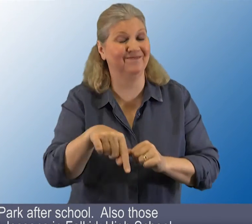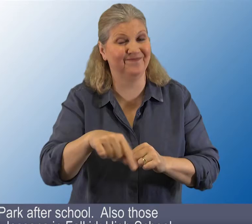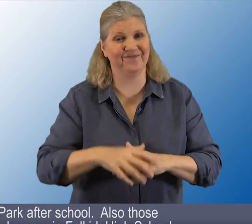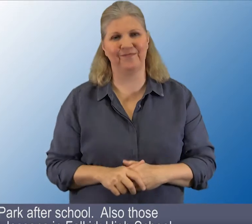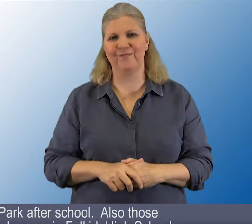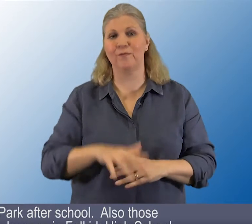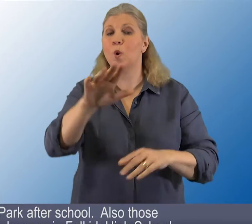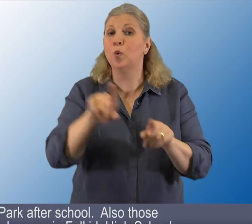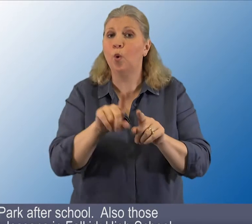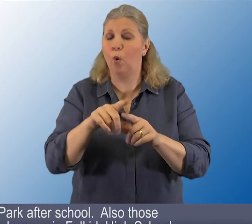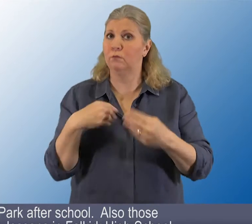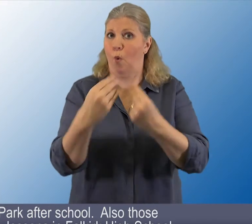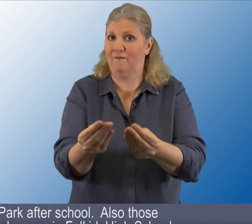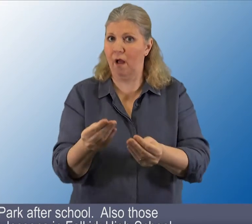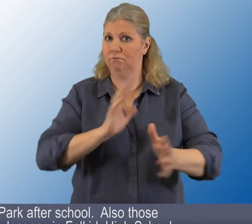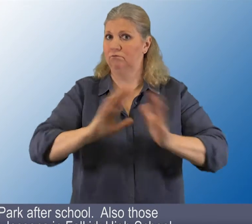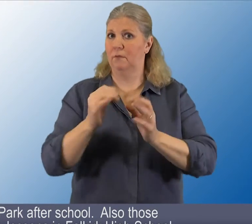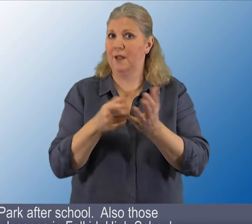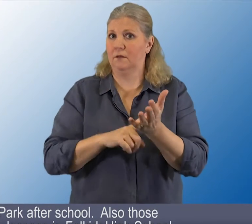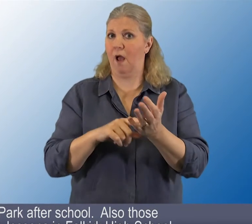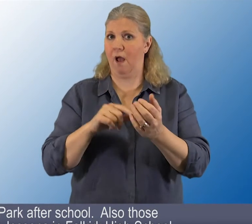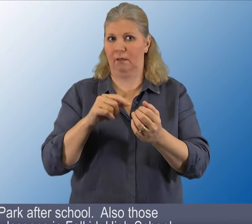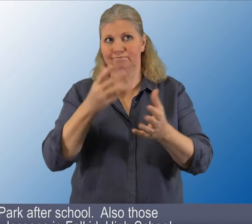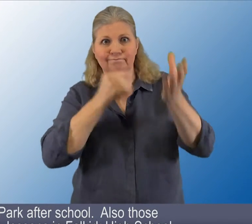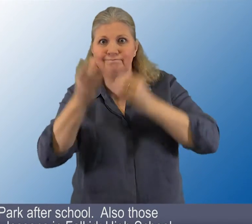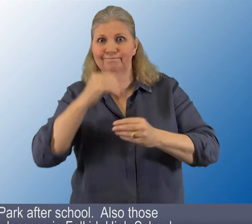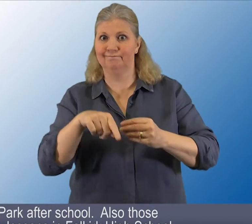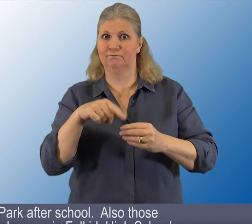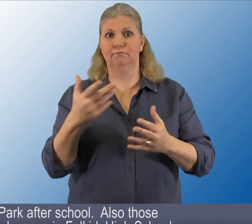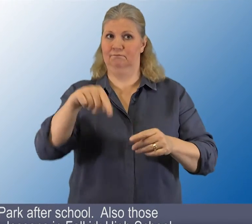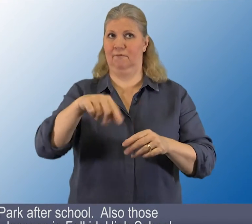Sub-action. Sub-action.